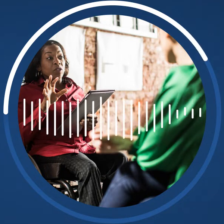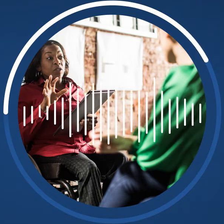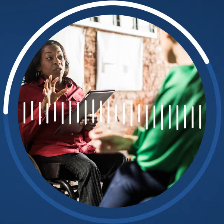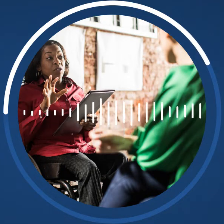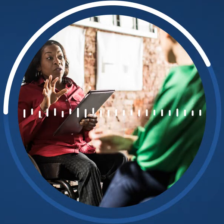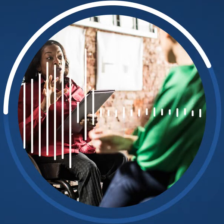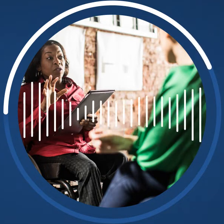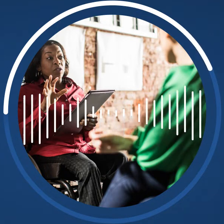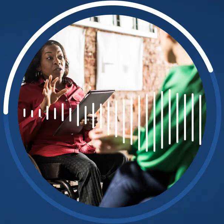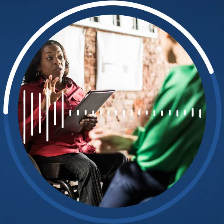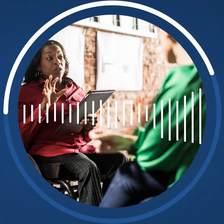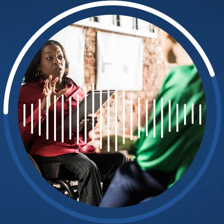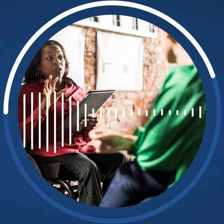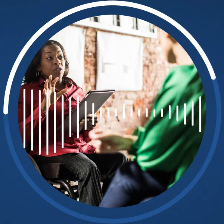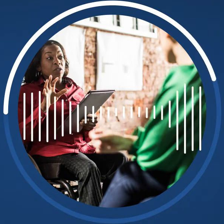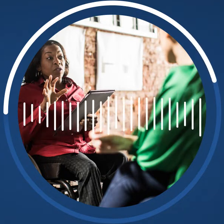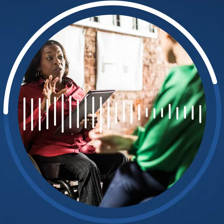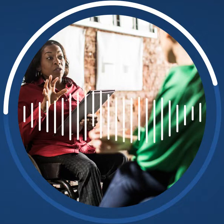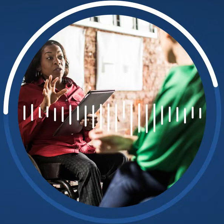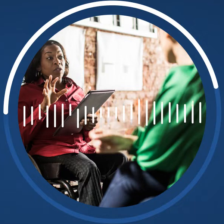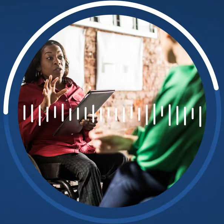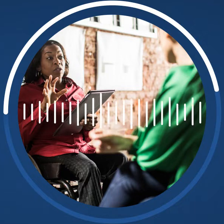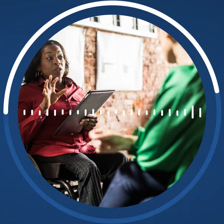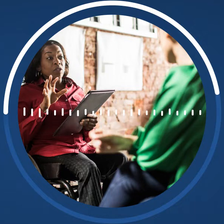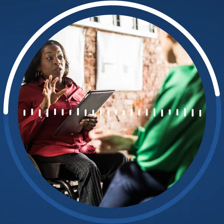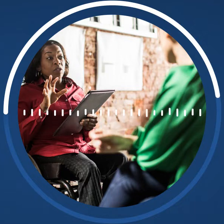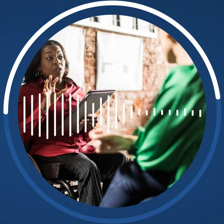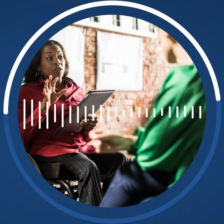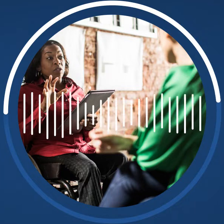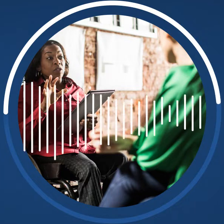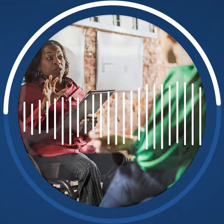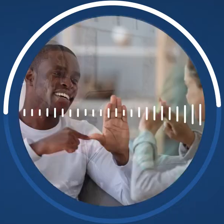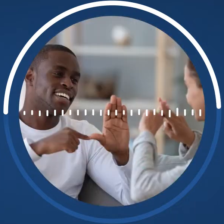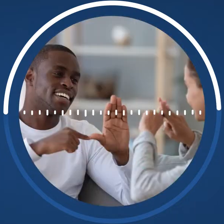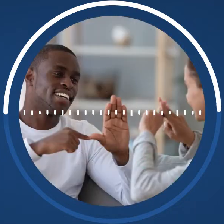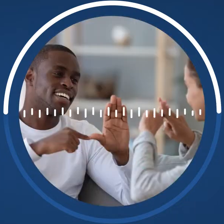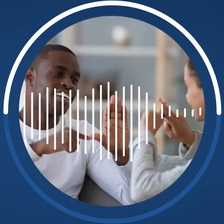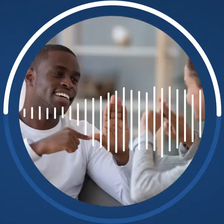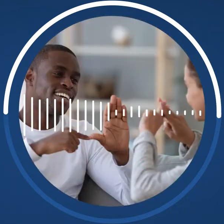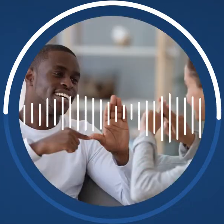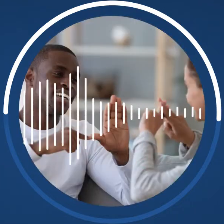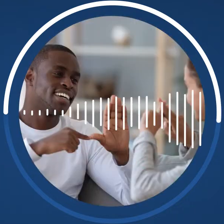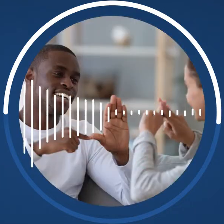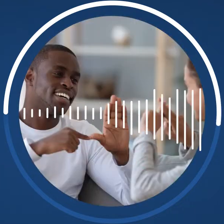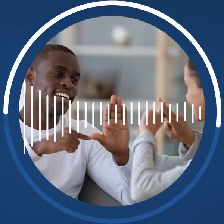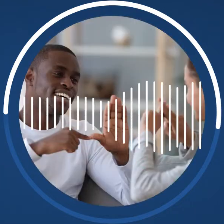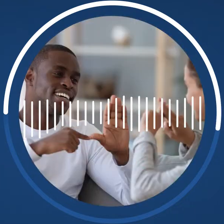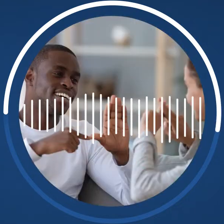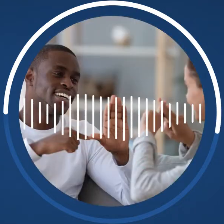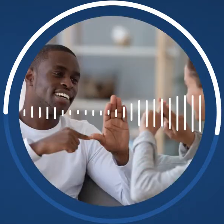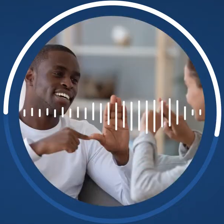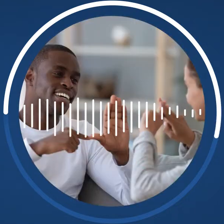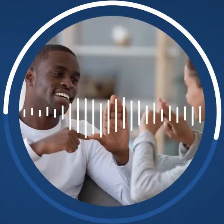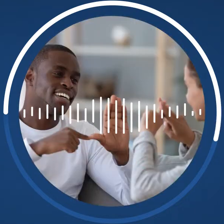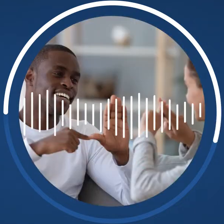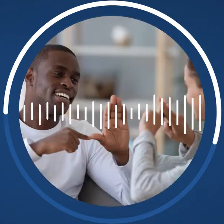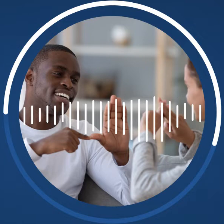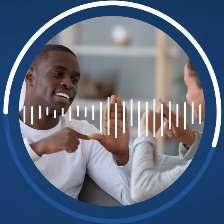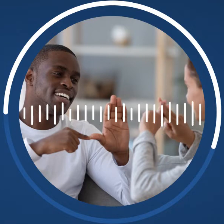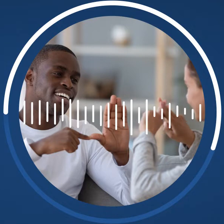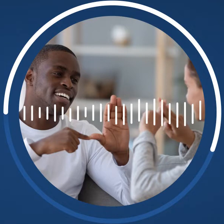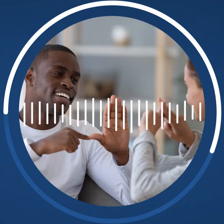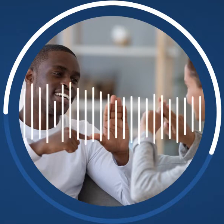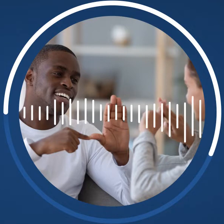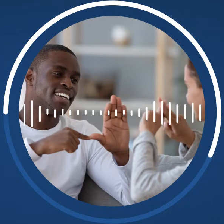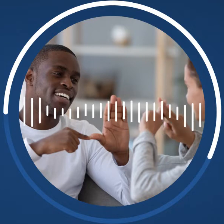telecommunications, and state and local government services. Did you know? There were 41.1 million people with a